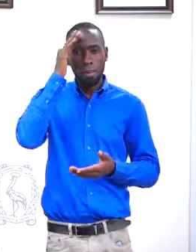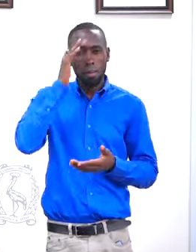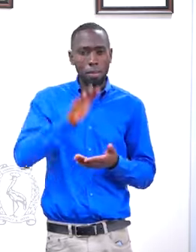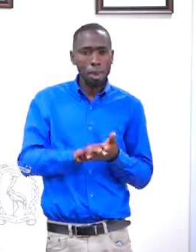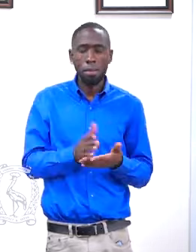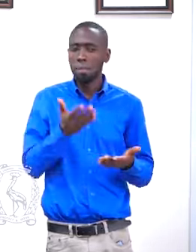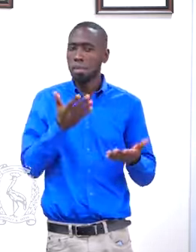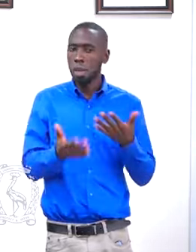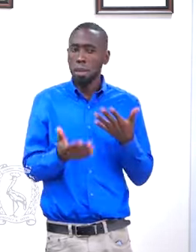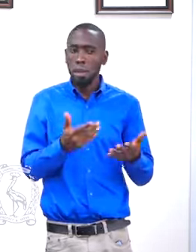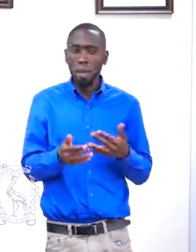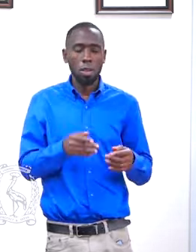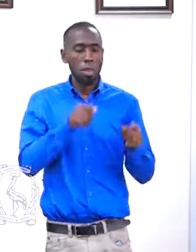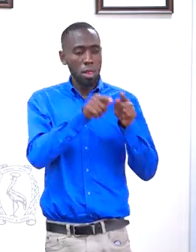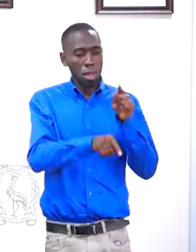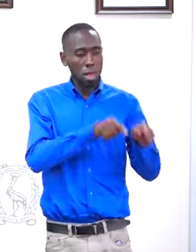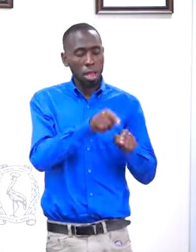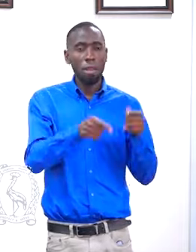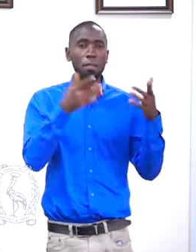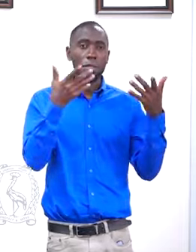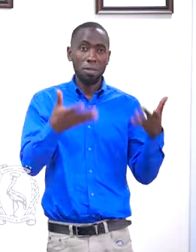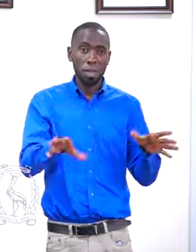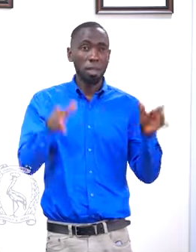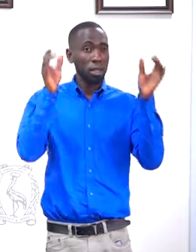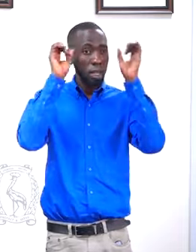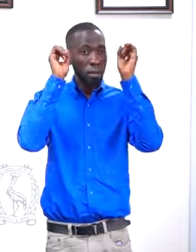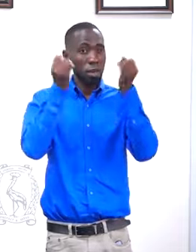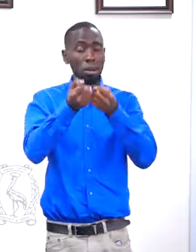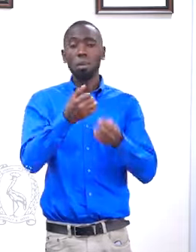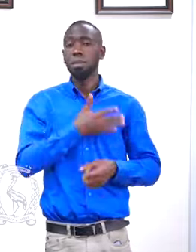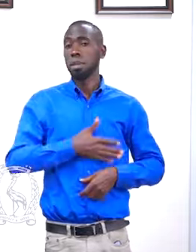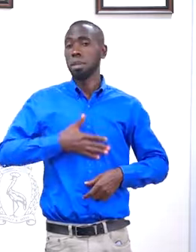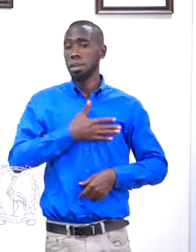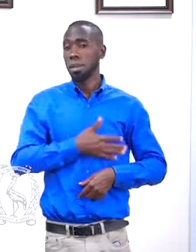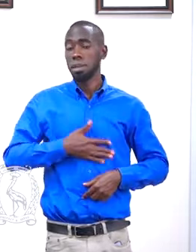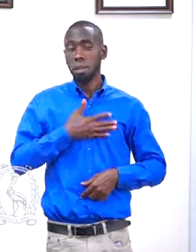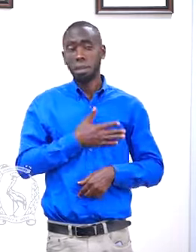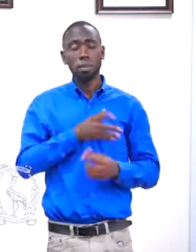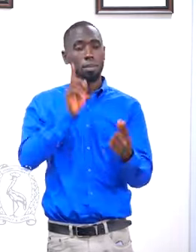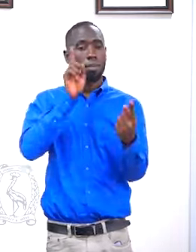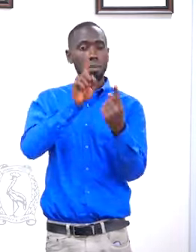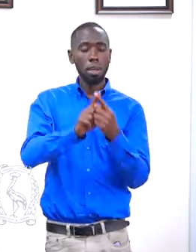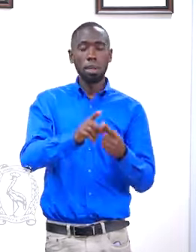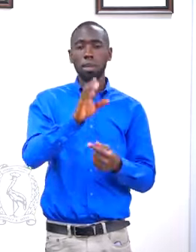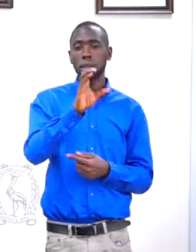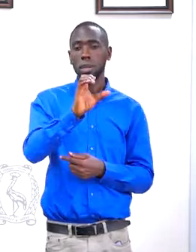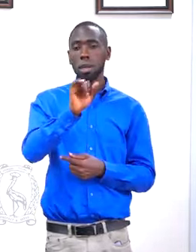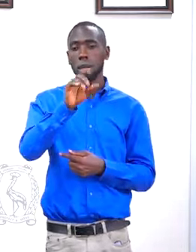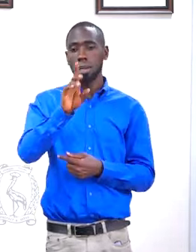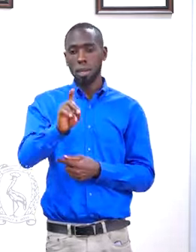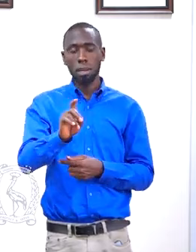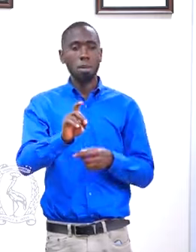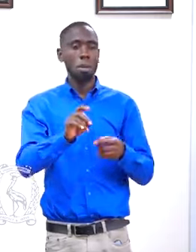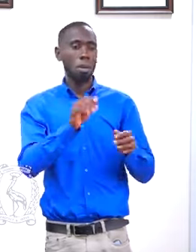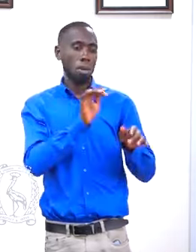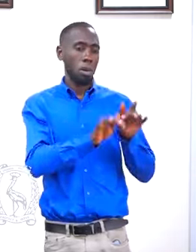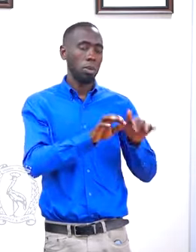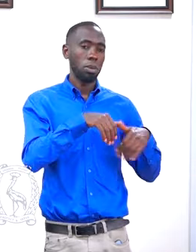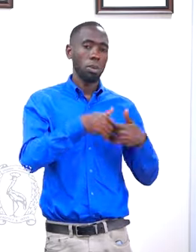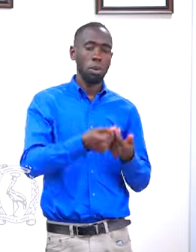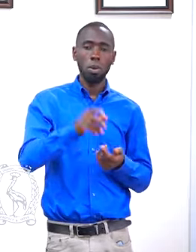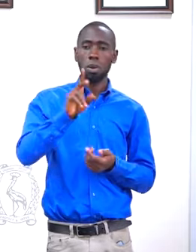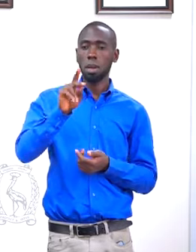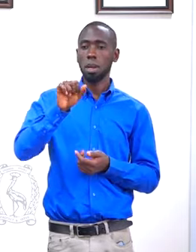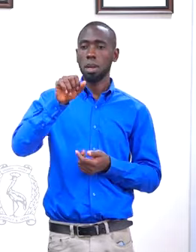may have been victimized, please reach out to CID headquarters, KMP headquarters, or call the National